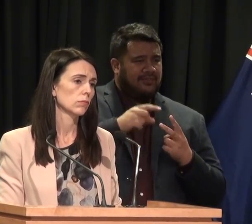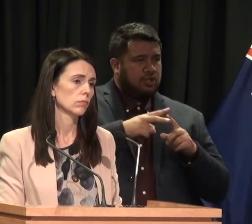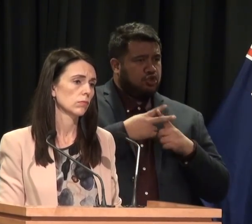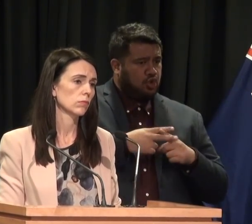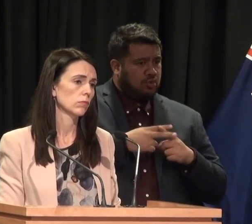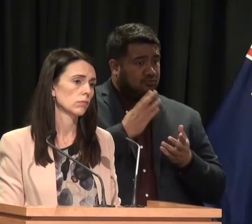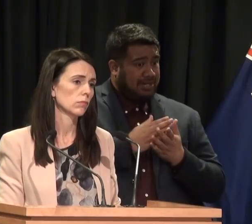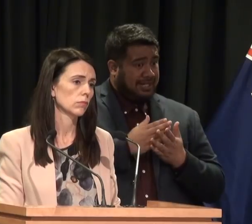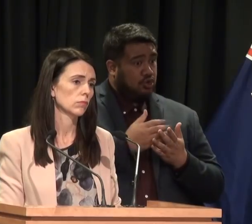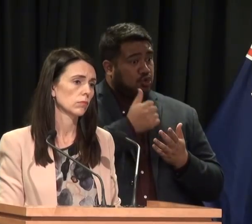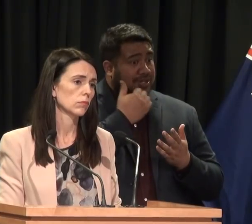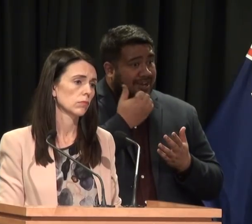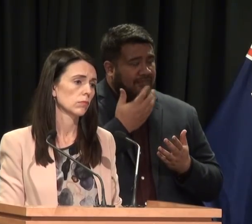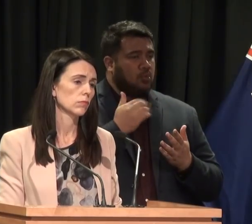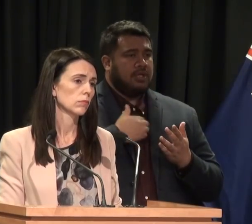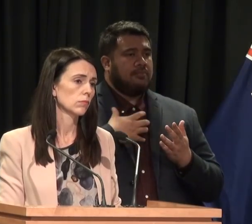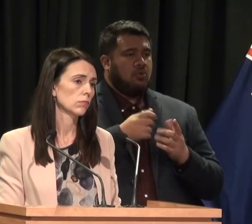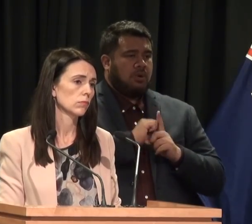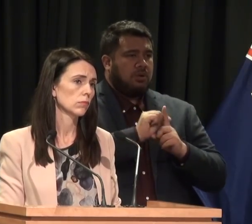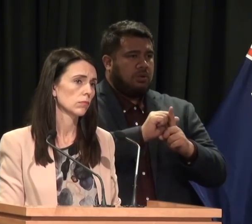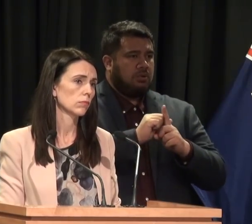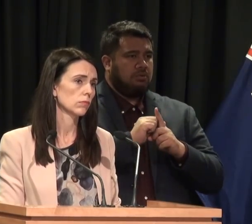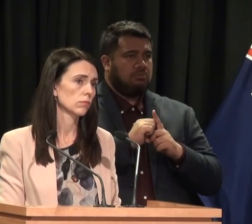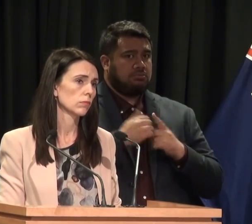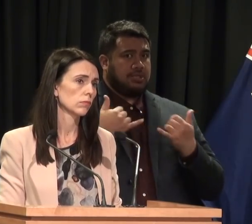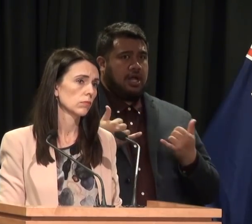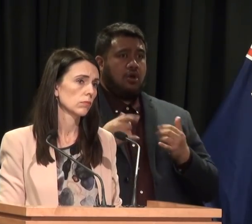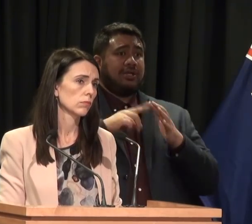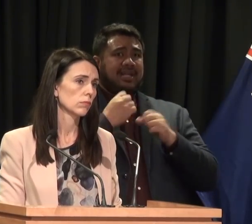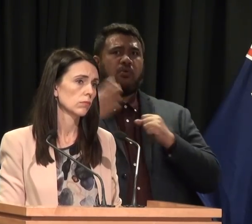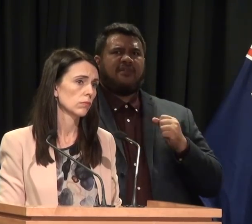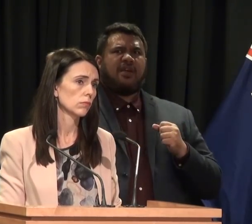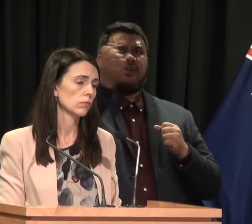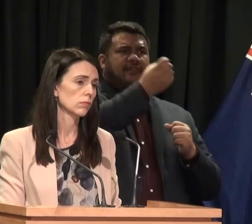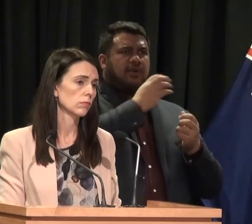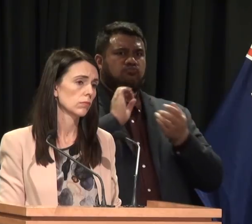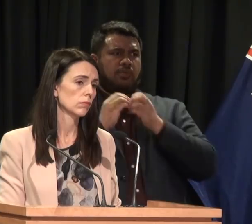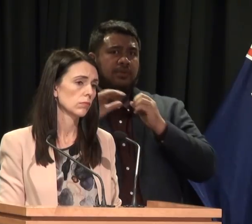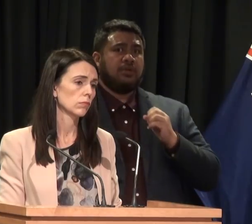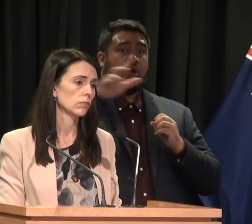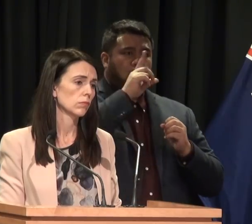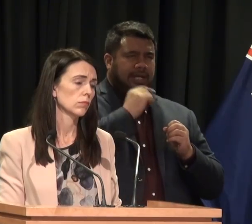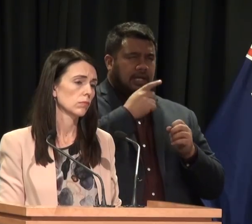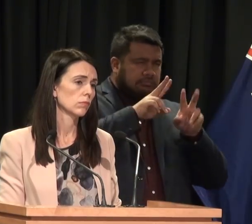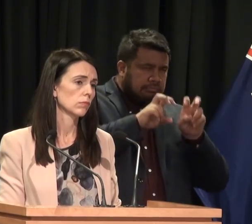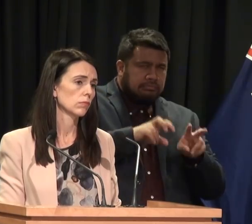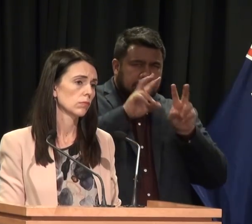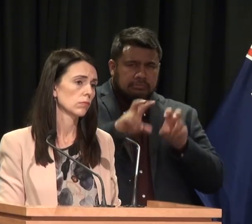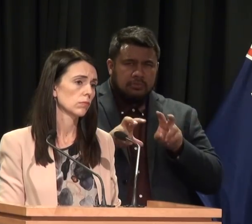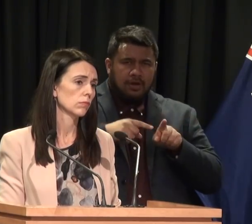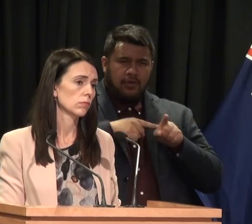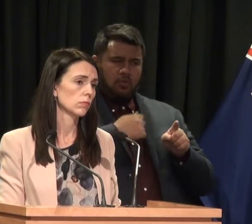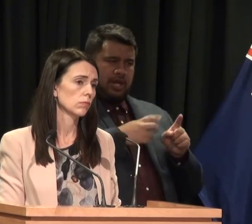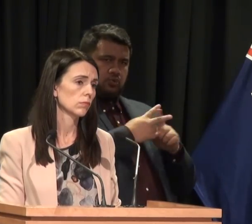actually a good opportunity now to use all of the examples that are currently in play at the moment, plus other ones that